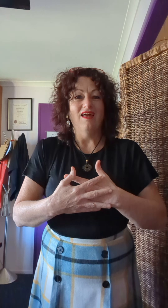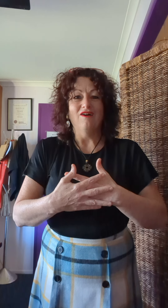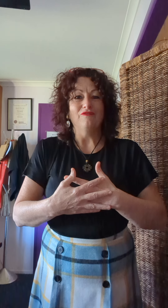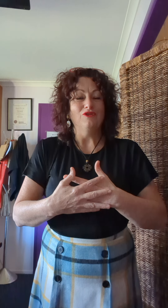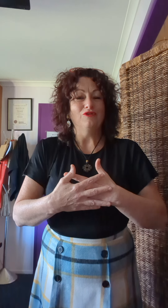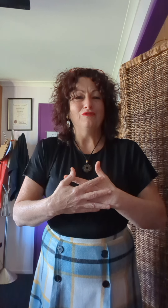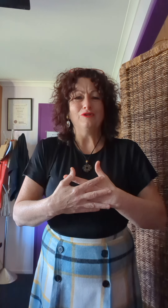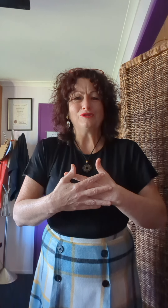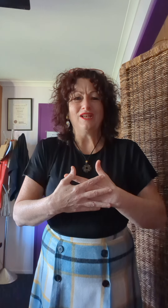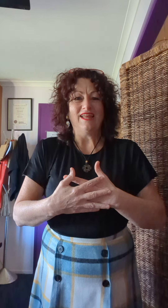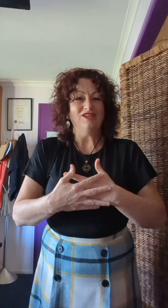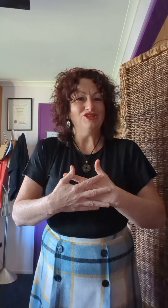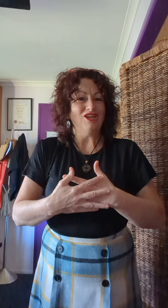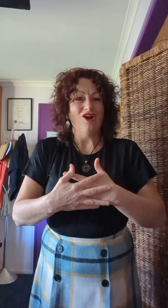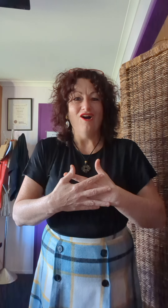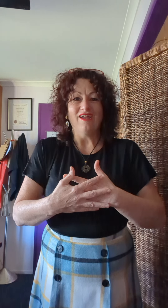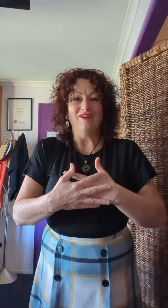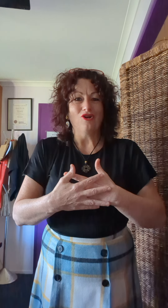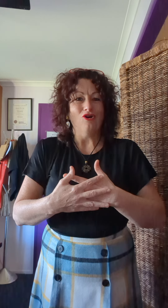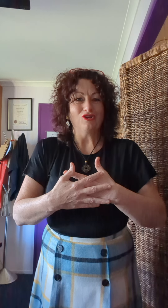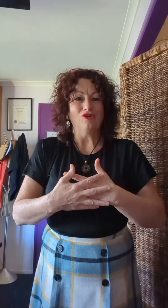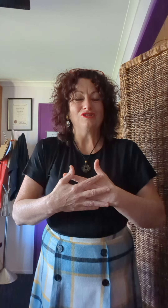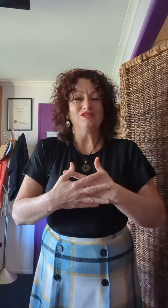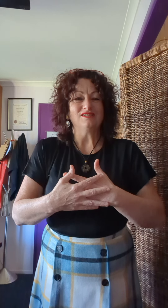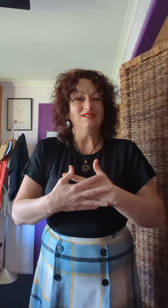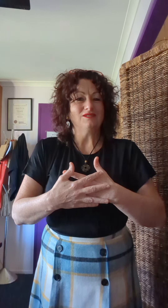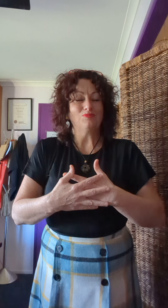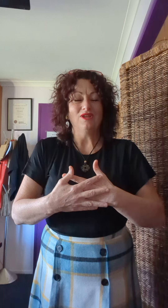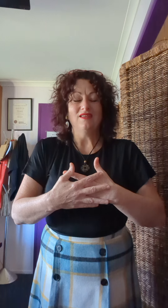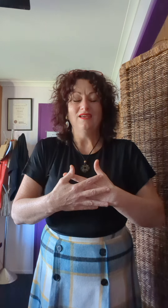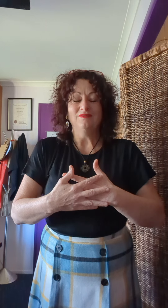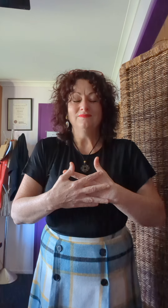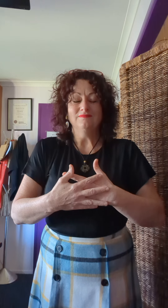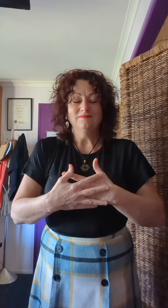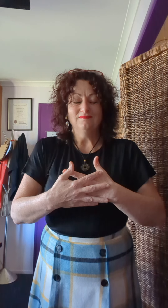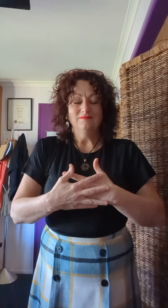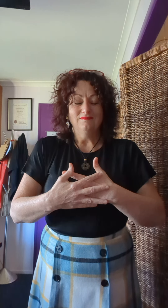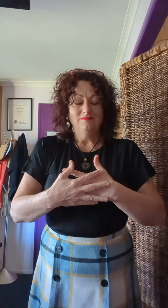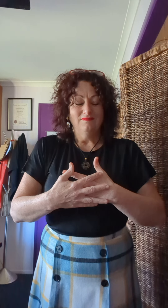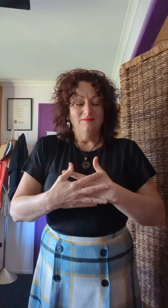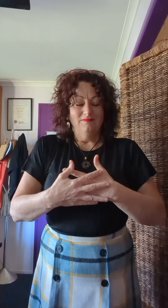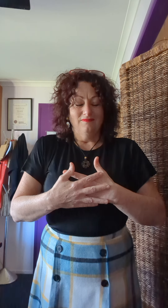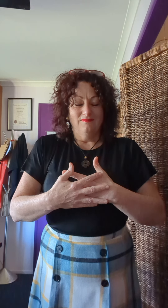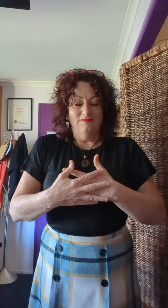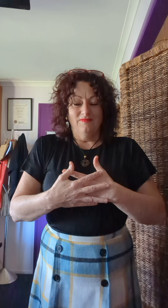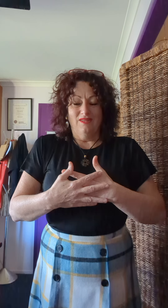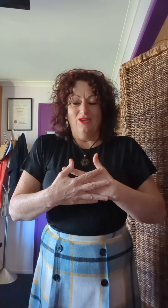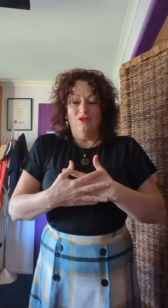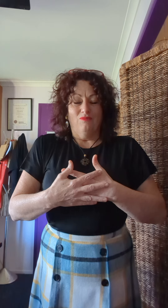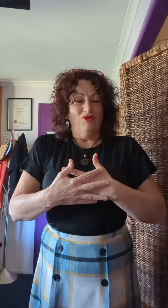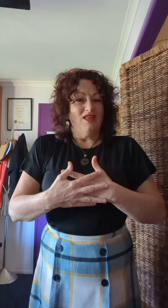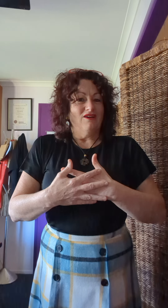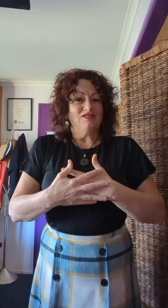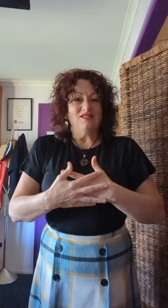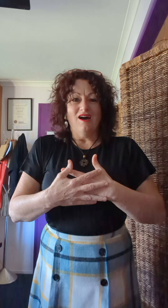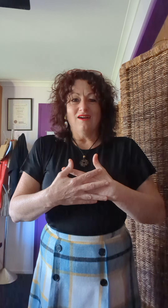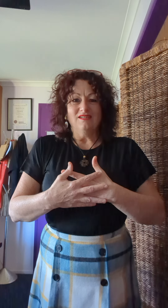love, universal energy, Gaia, God, consciousness. Breathe in, breathe out darkness,